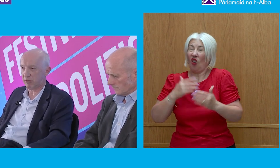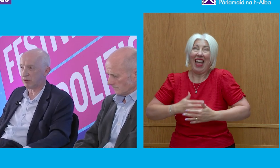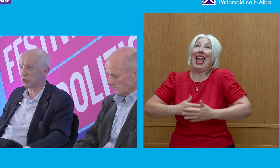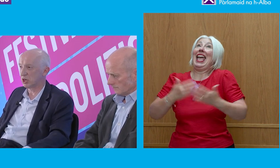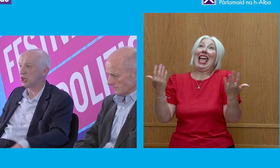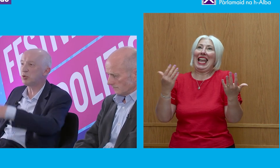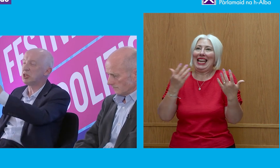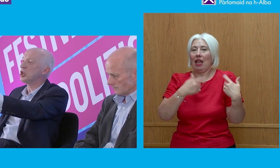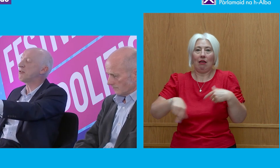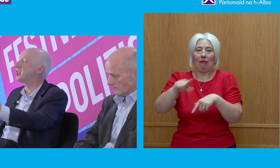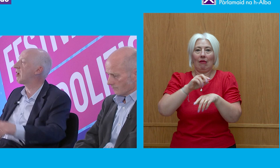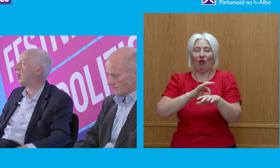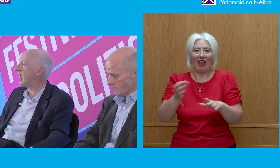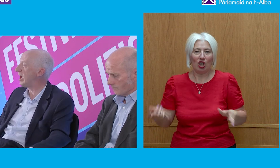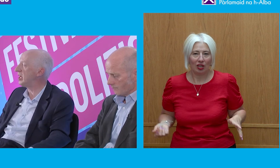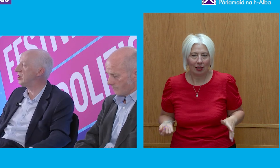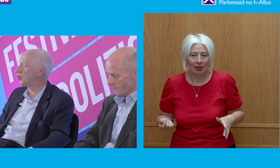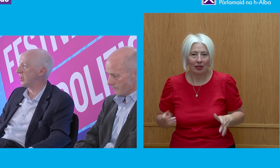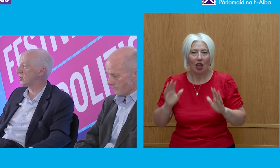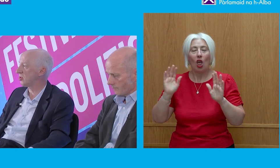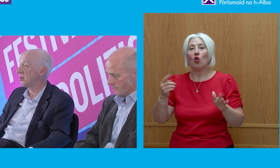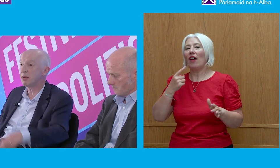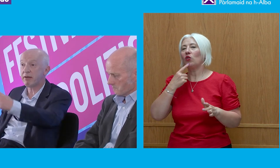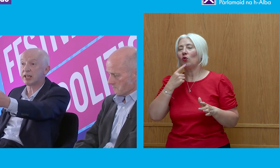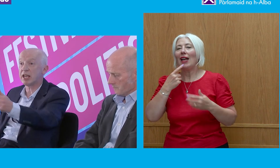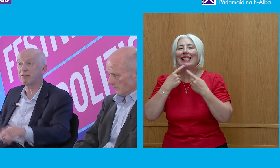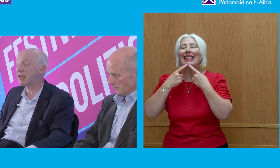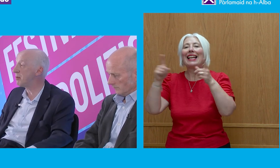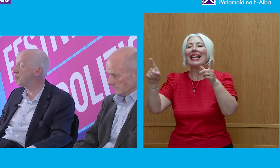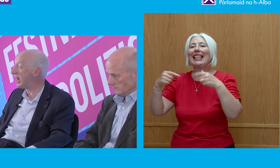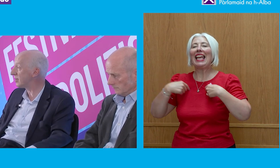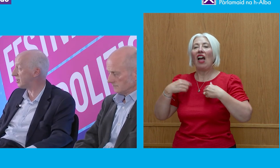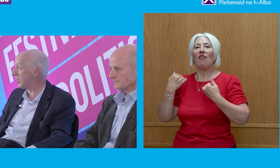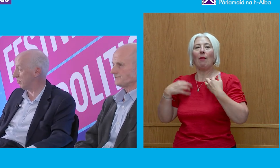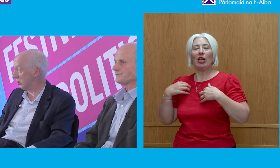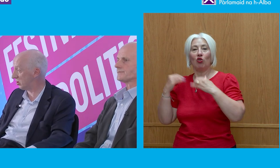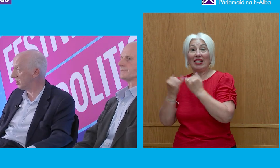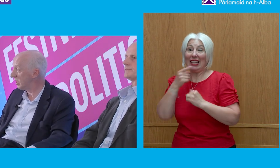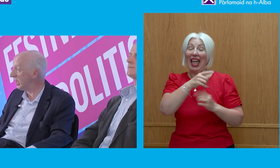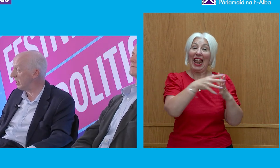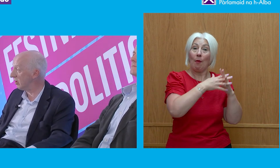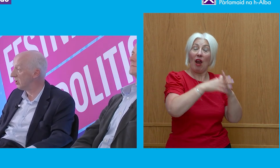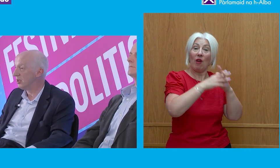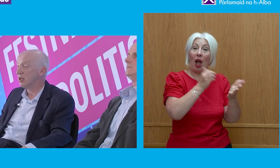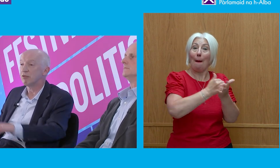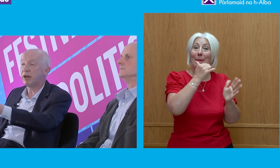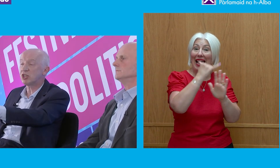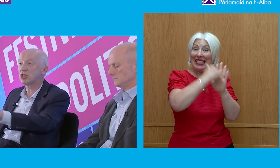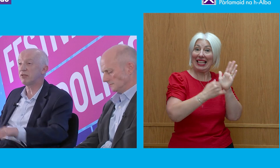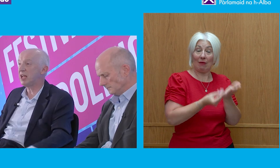around. you have to declare an interest. In America, you have to give your bank statements in.